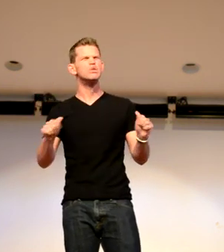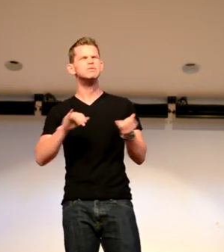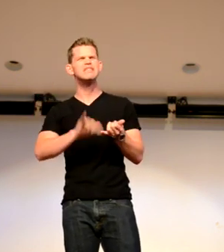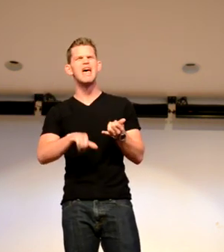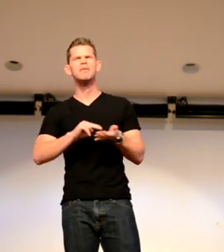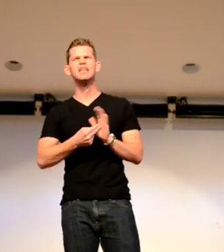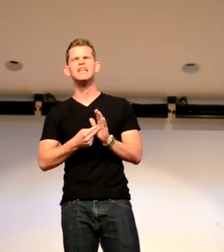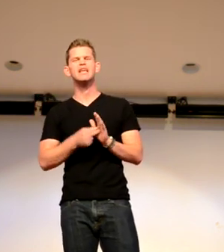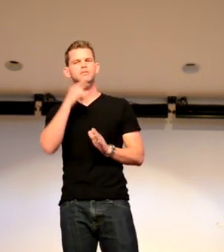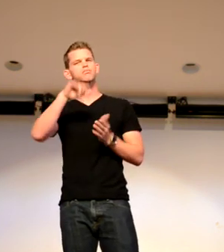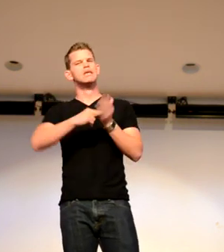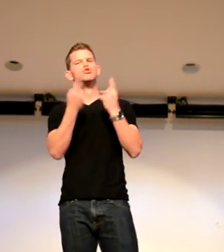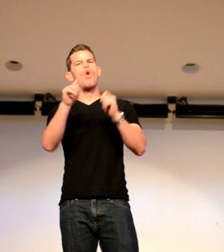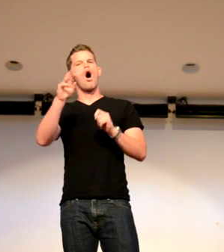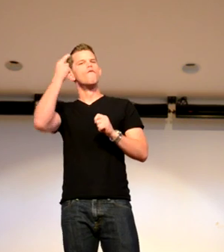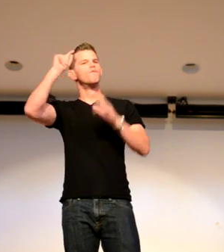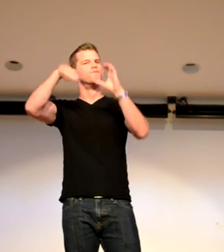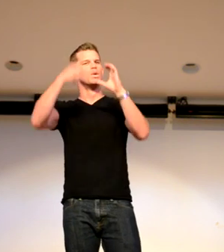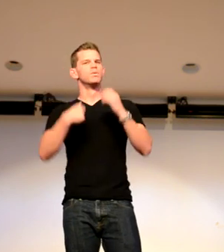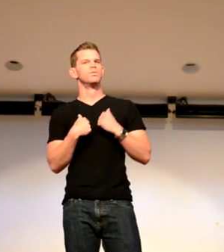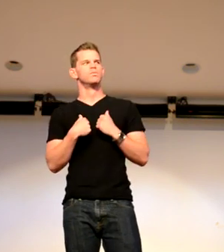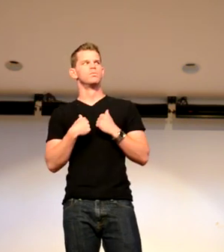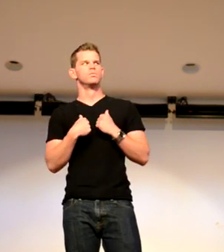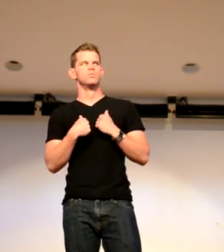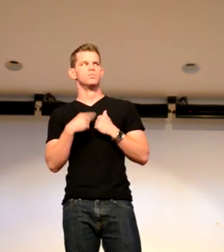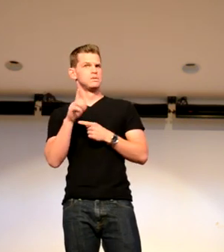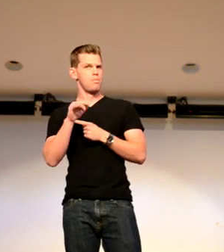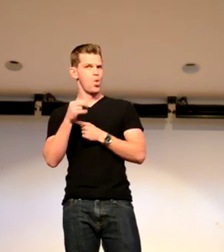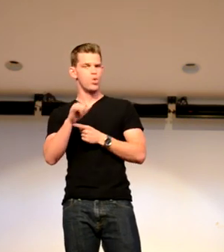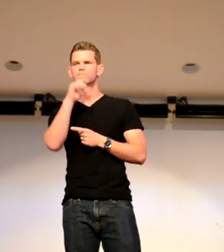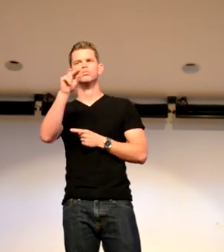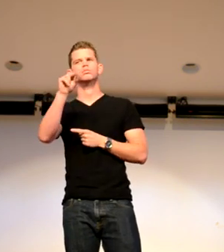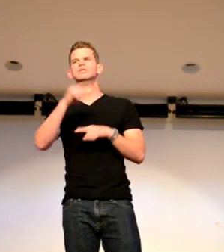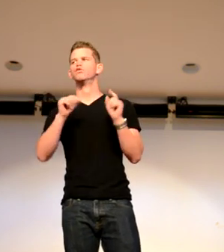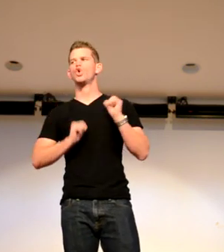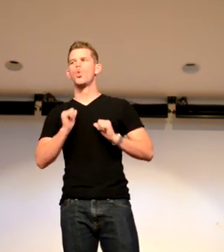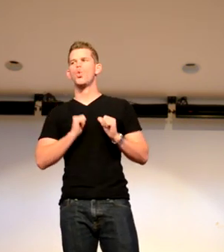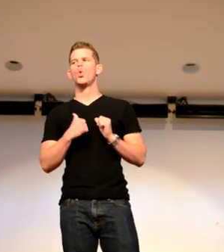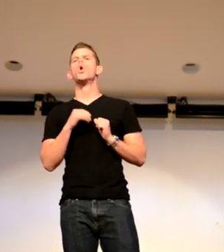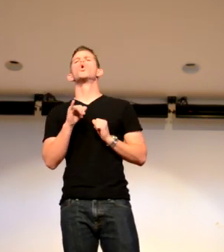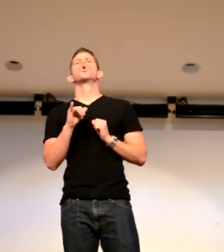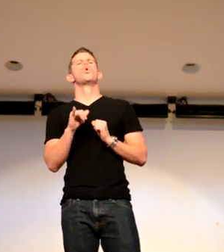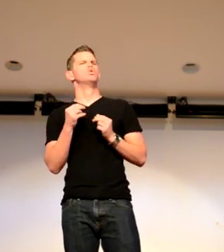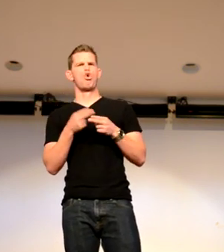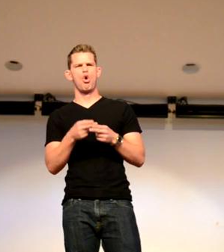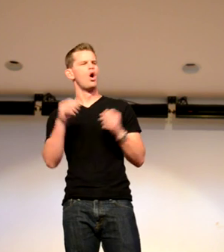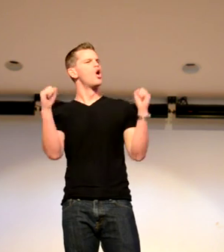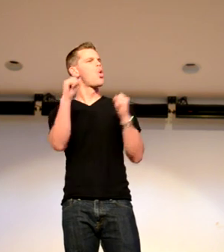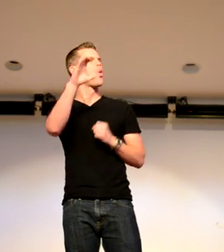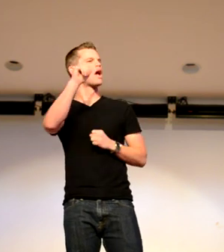audition, what does that mean? Audition. It means tryouts for a film. And I said, dummy boy? They said, no, a different show. And I said, what is it called?